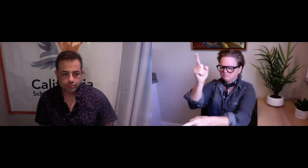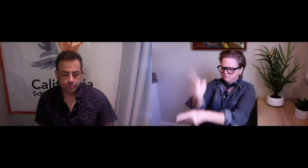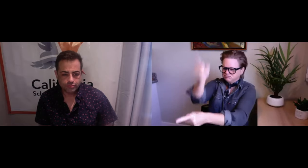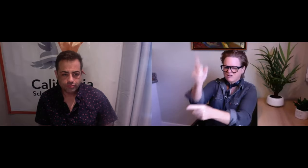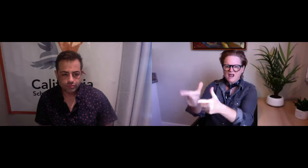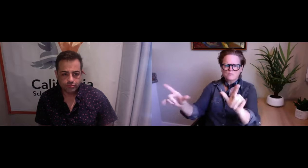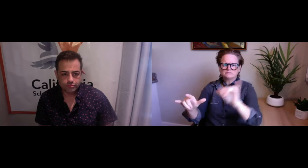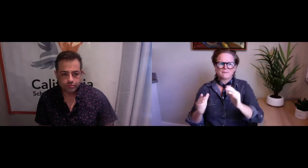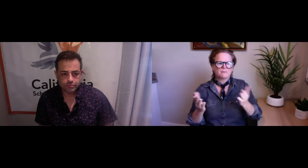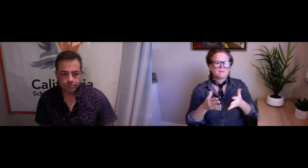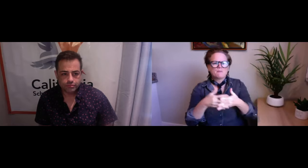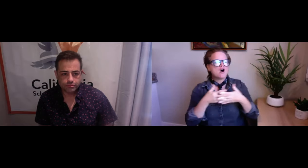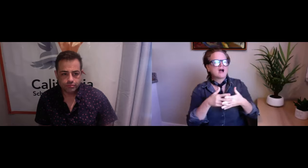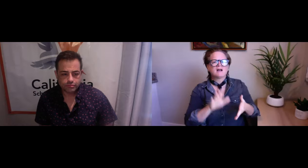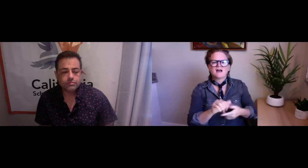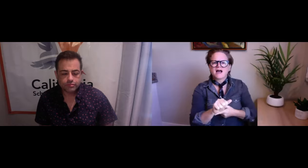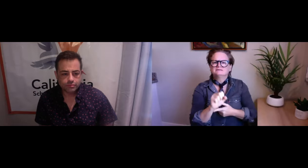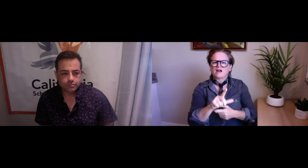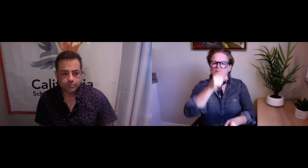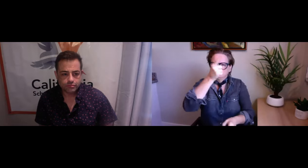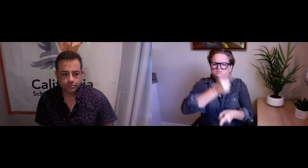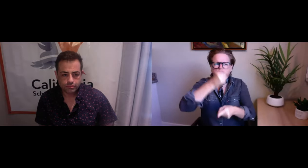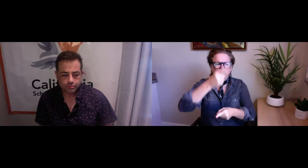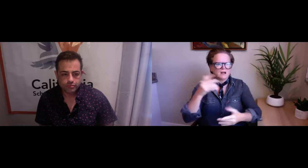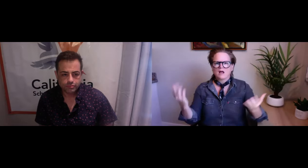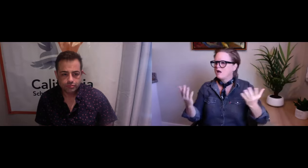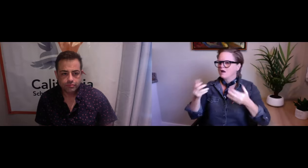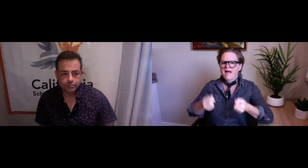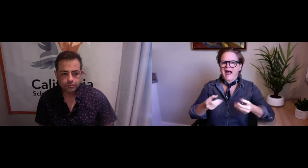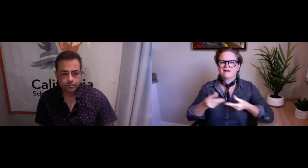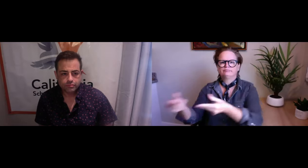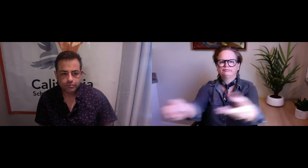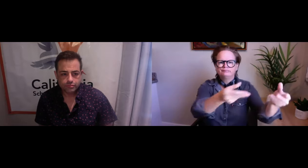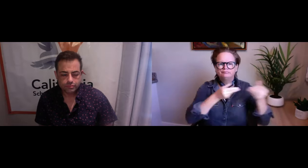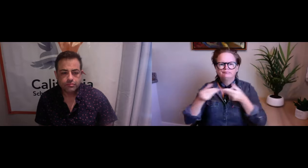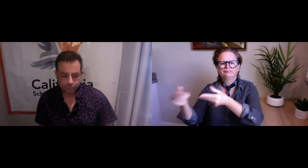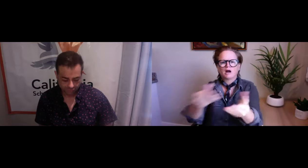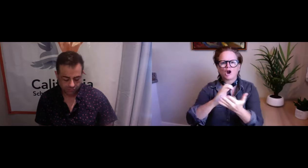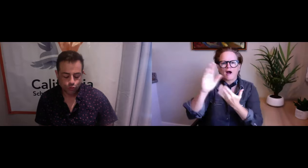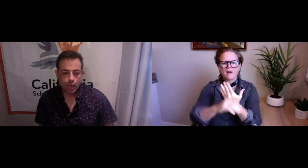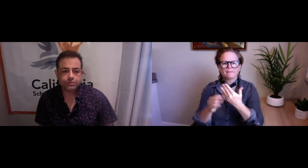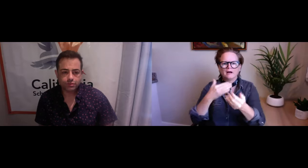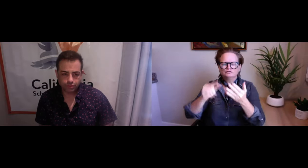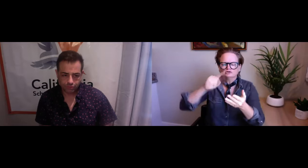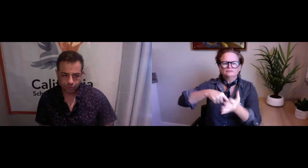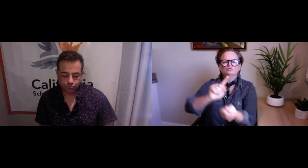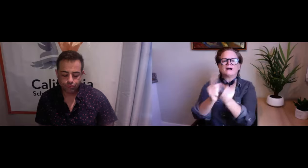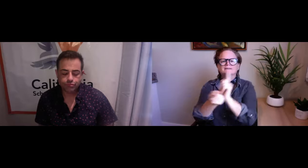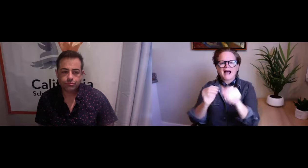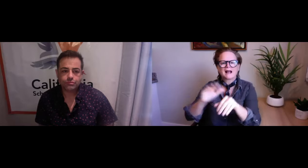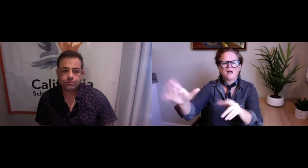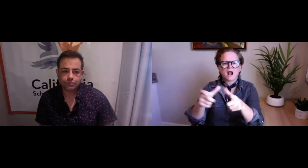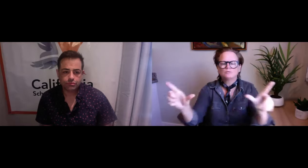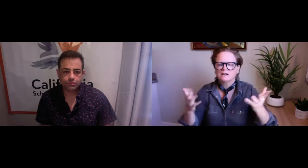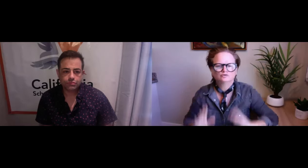there's a bunch of teachers, you can use this with Brazilian Sign Language just like ASL. So the idea